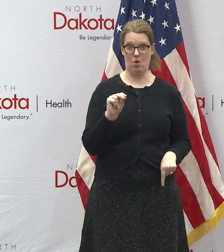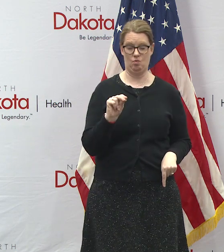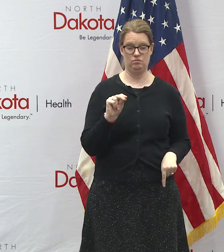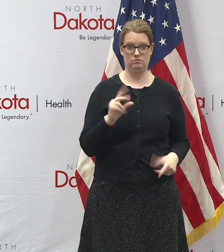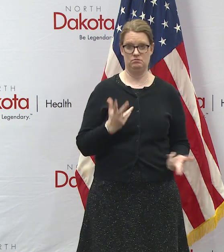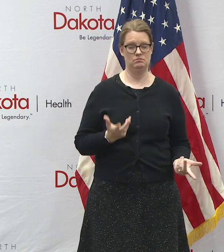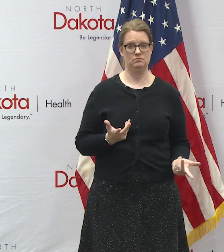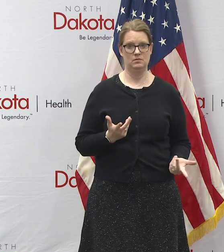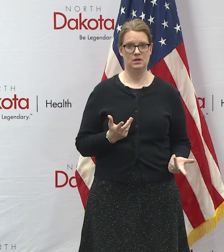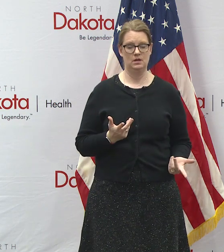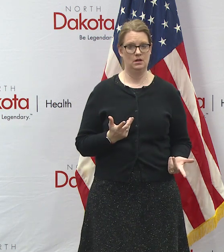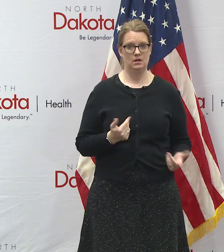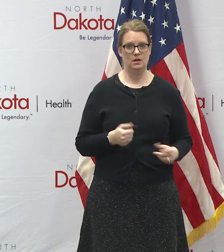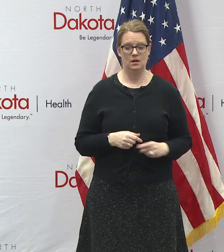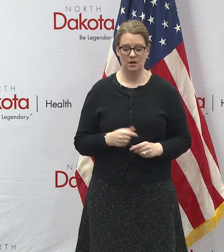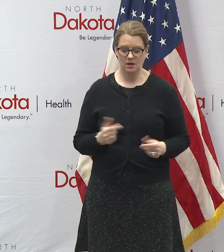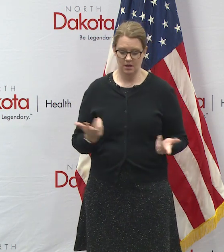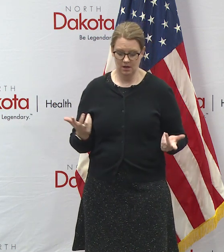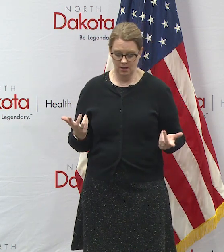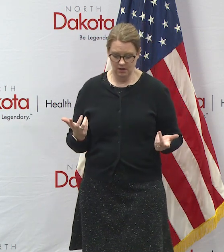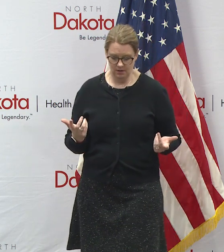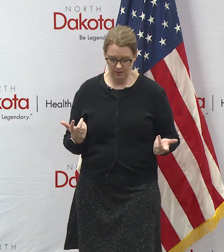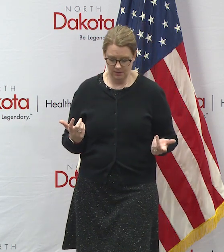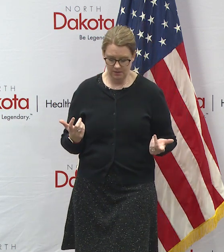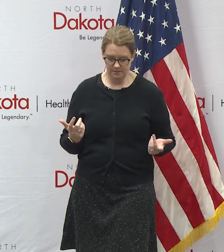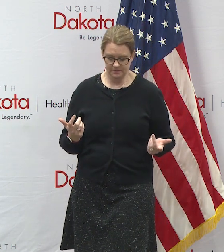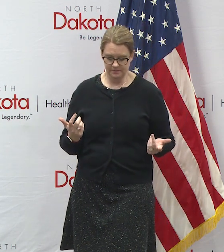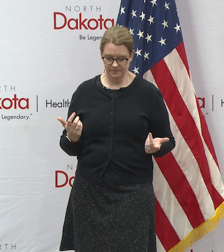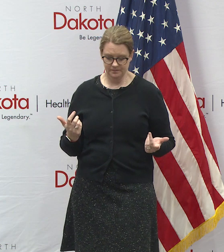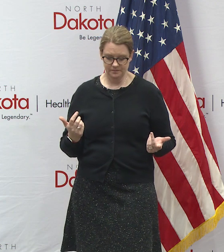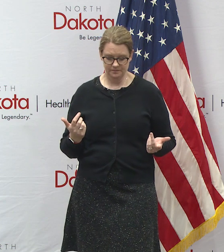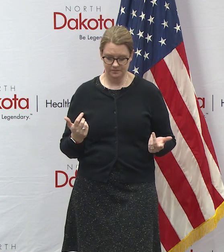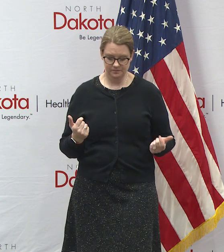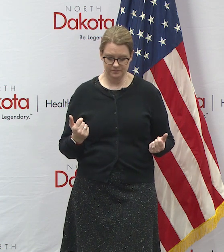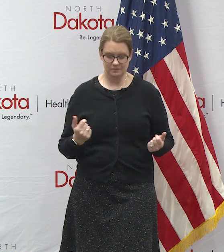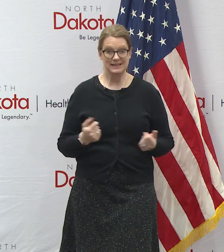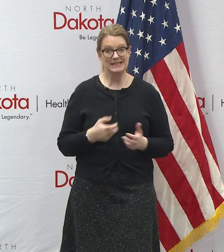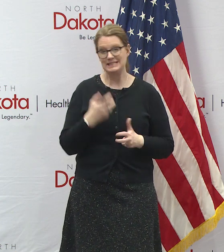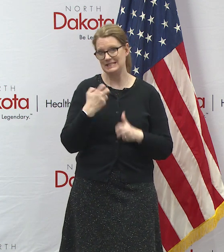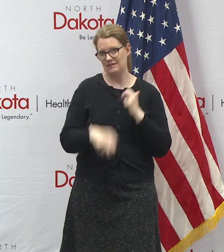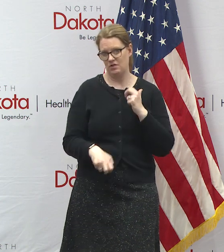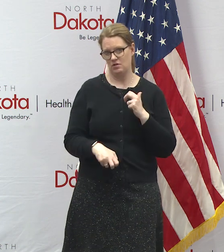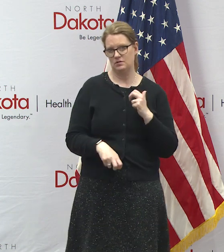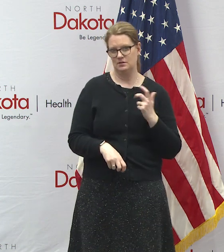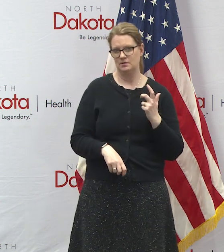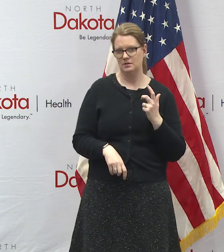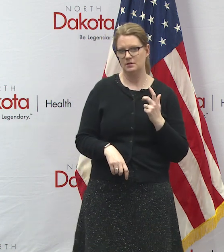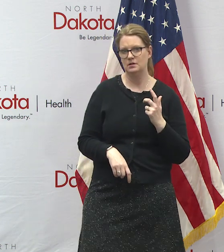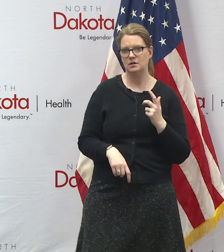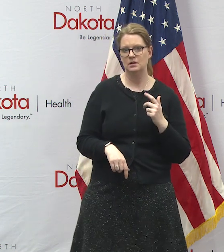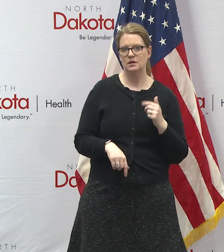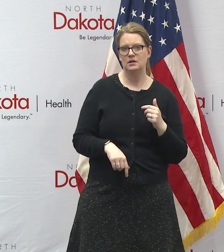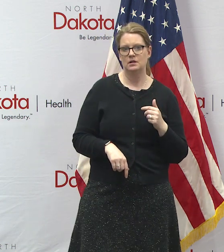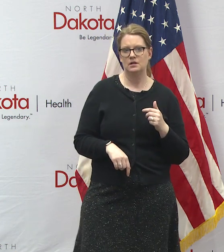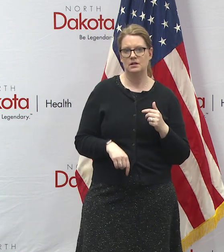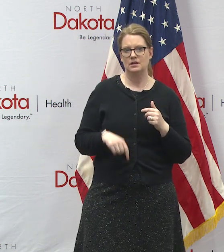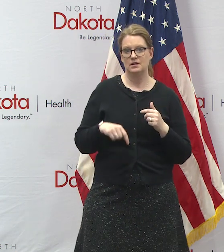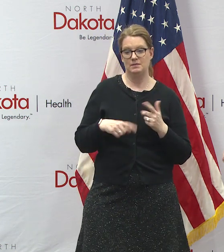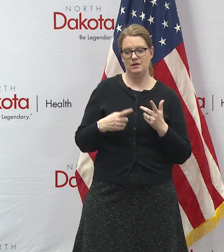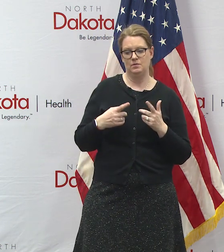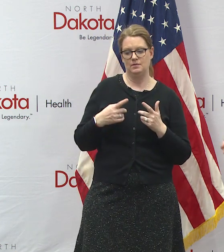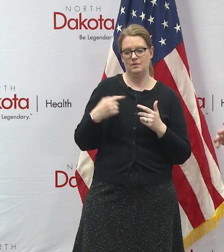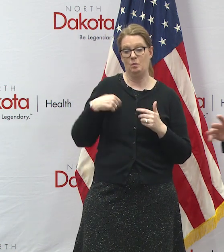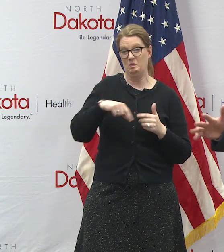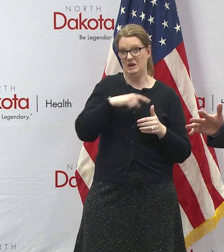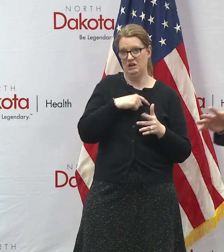i think it's uh difficult uh for for us we're on the tail end of of this pandemic i mean